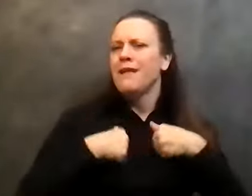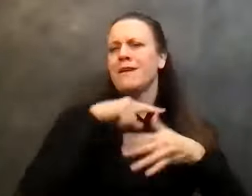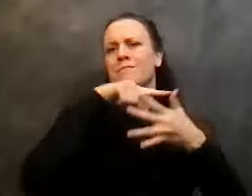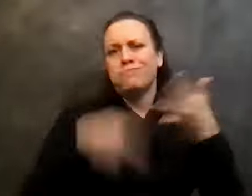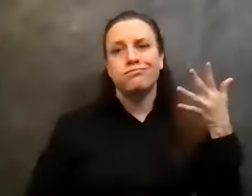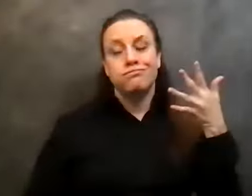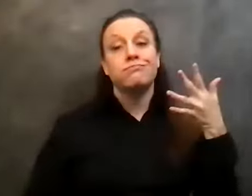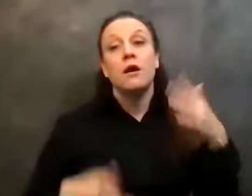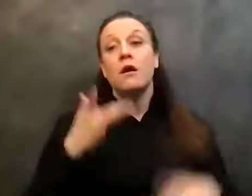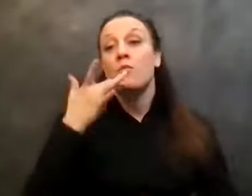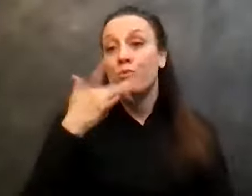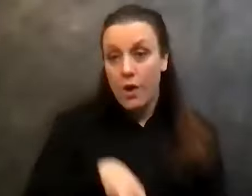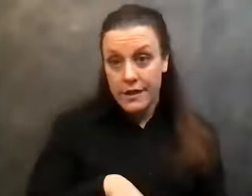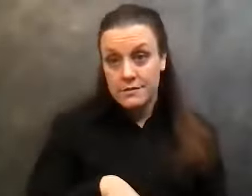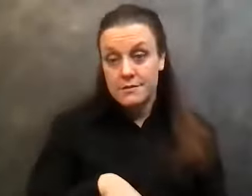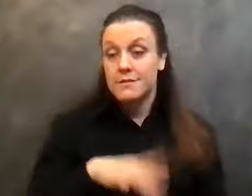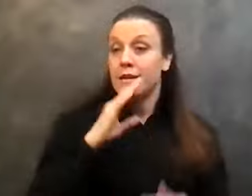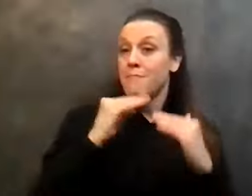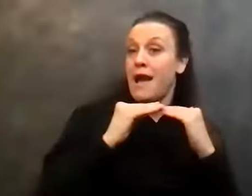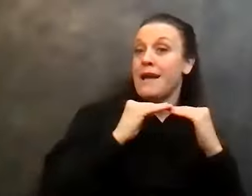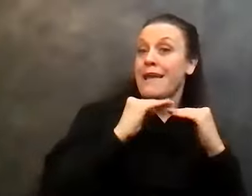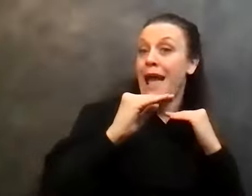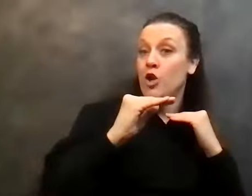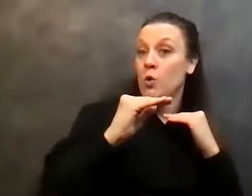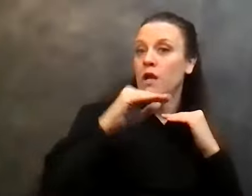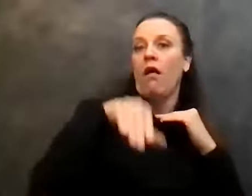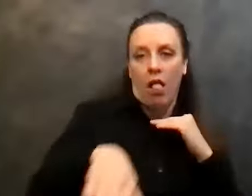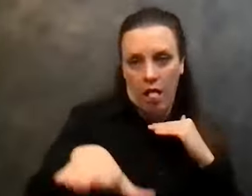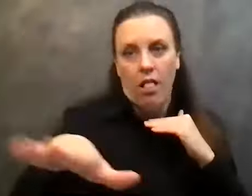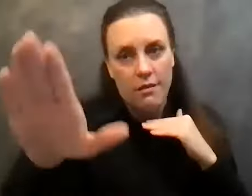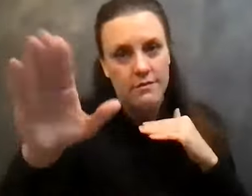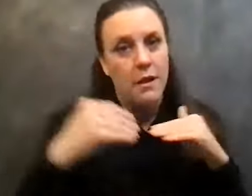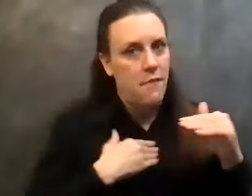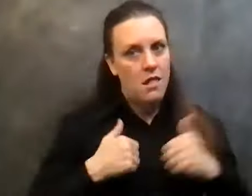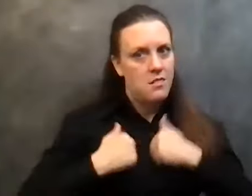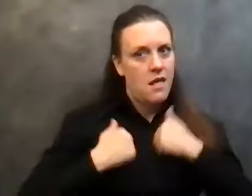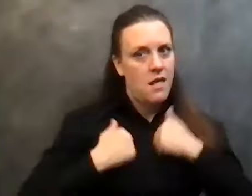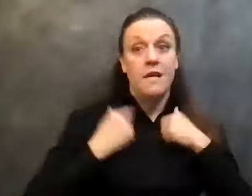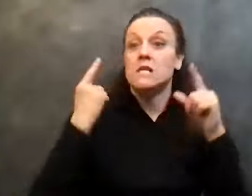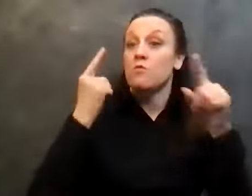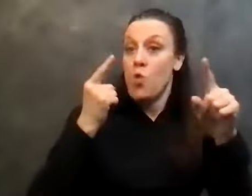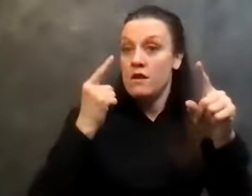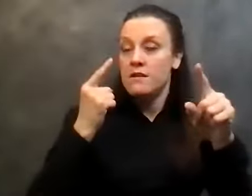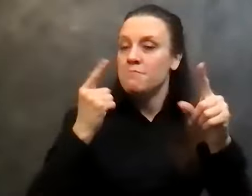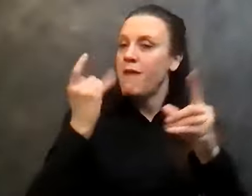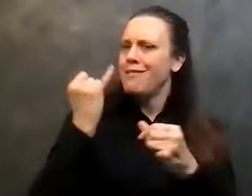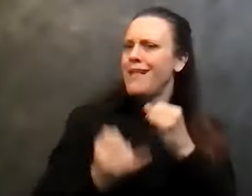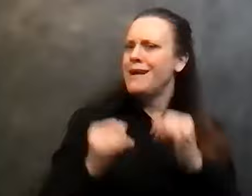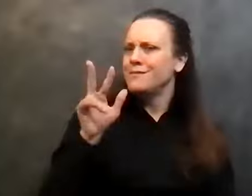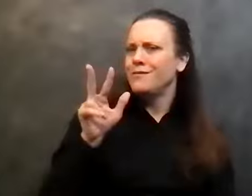in the continuity of a normal life. And it got to the point my last three or four years where